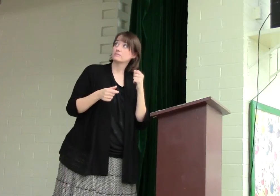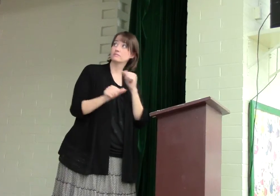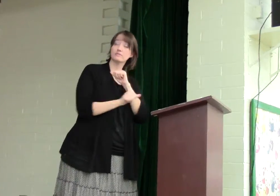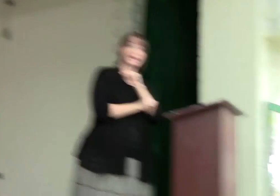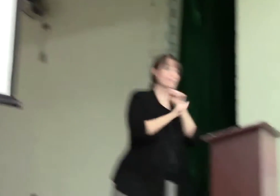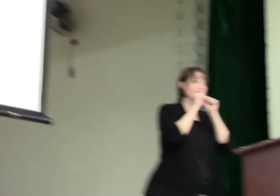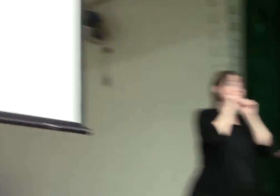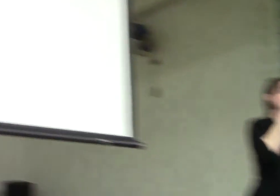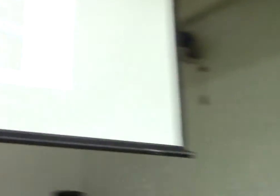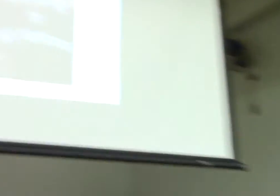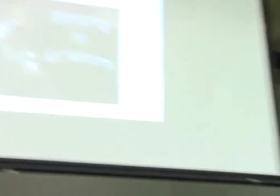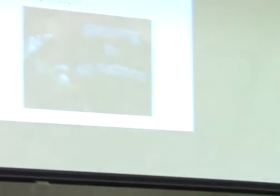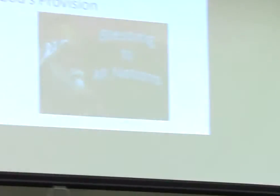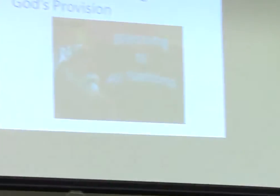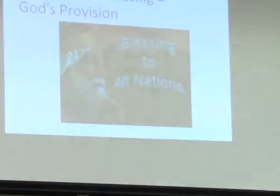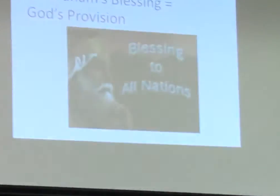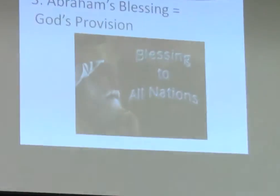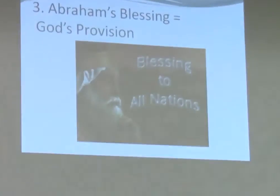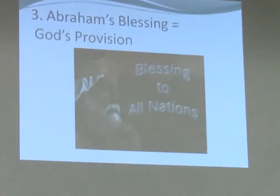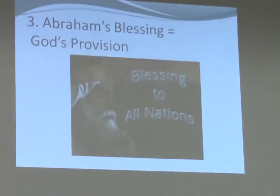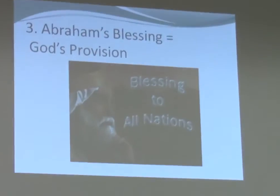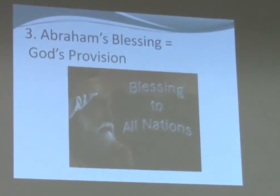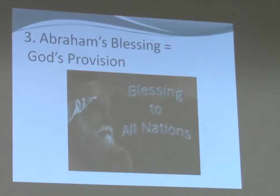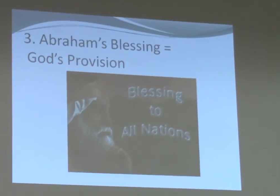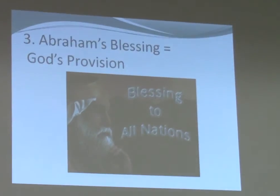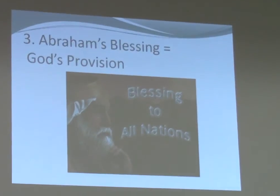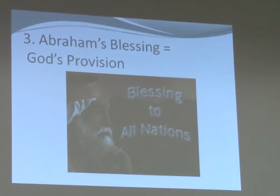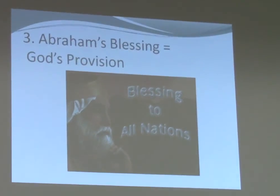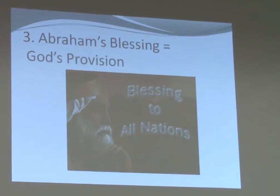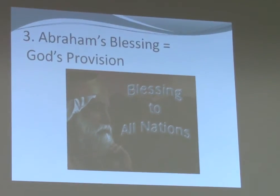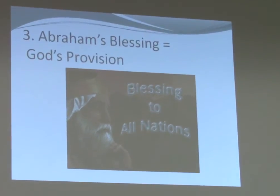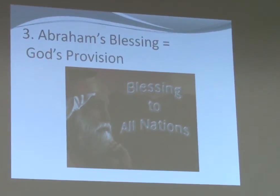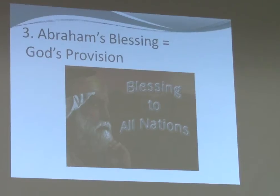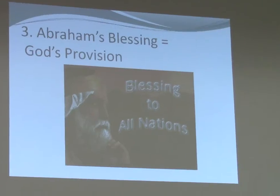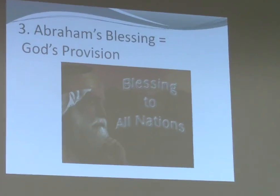Abraham's blessing. God's provision. What God provided.